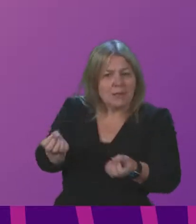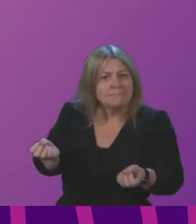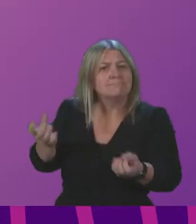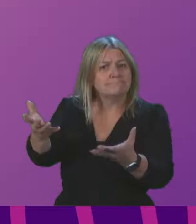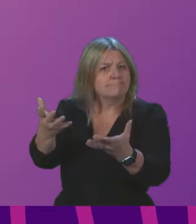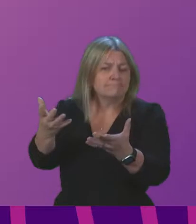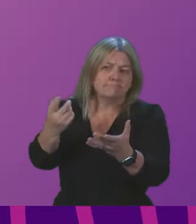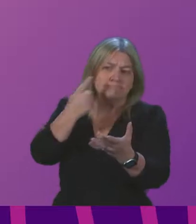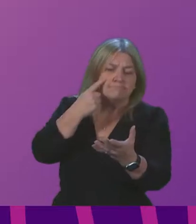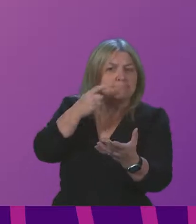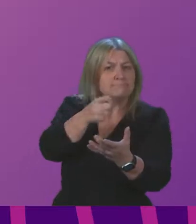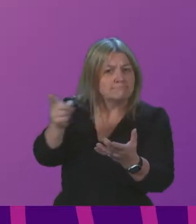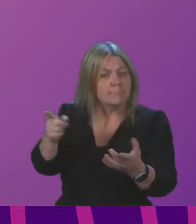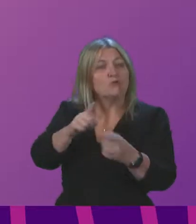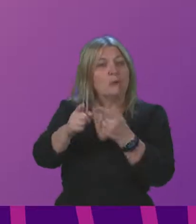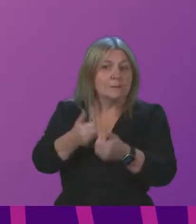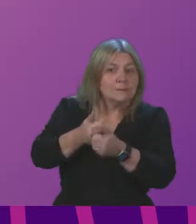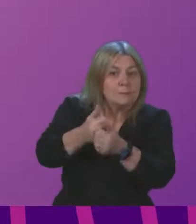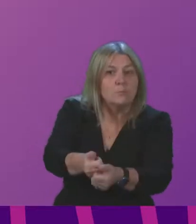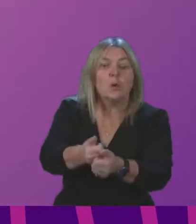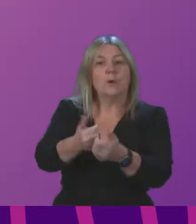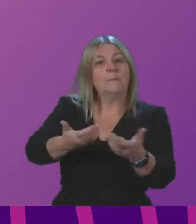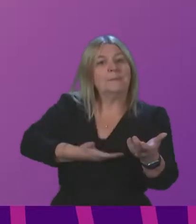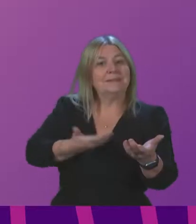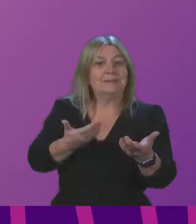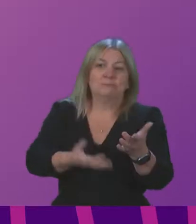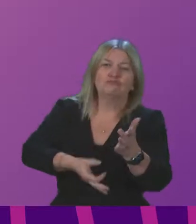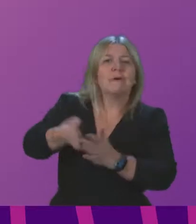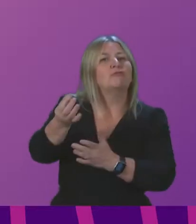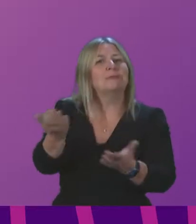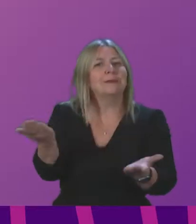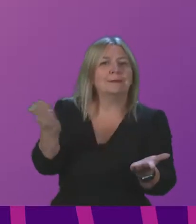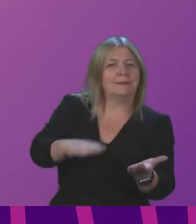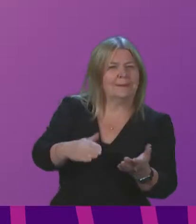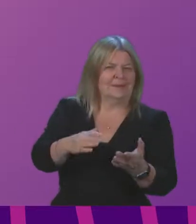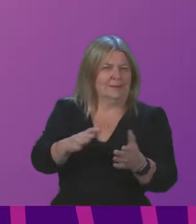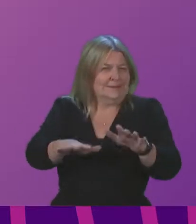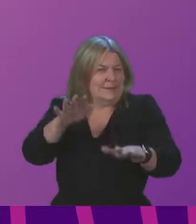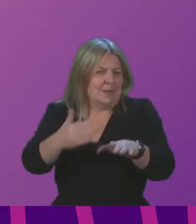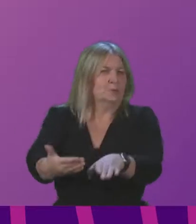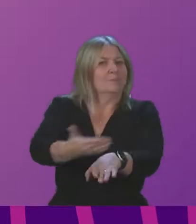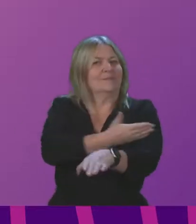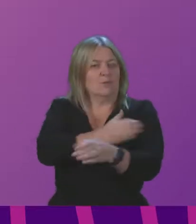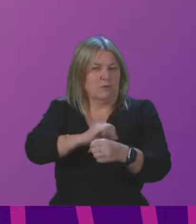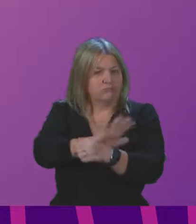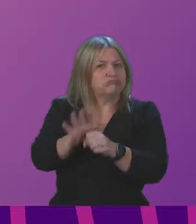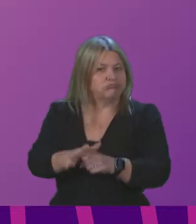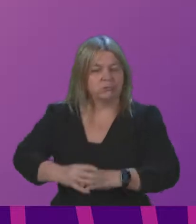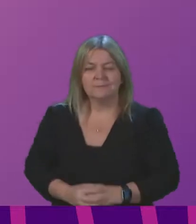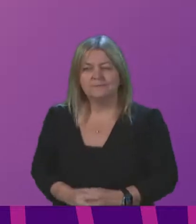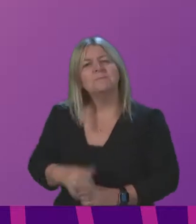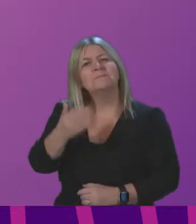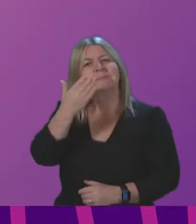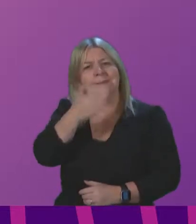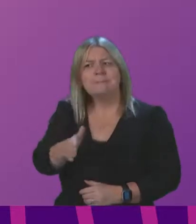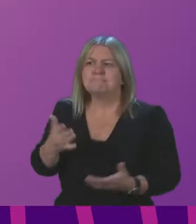to support and drive economic and business recovery for a post-pandemic society. We recognise there is a considerable opportunity now